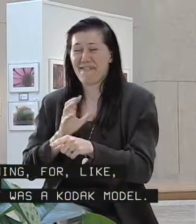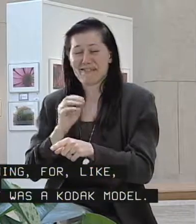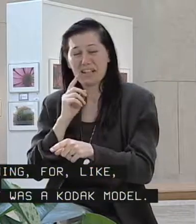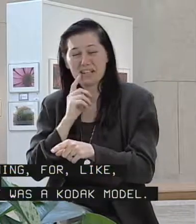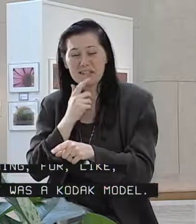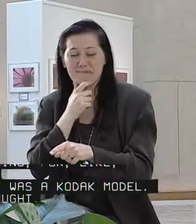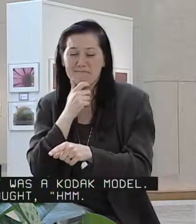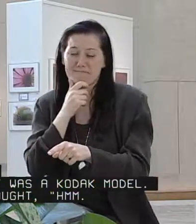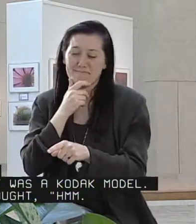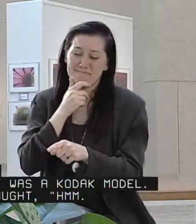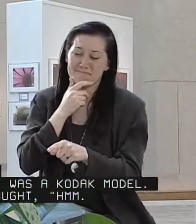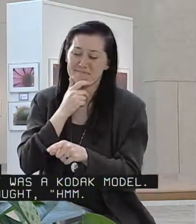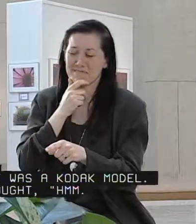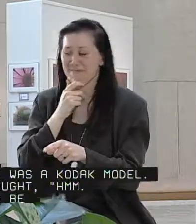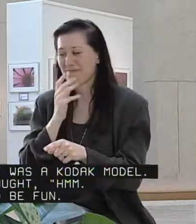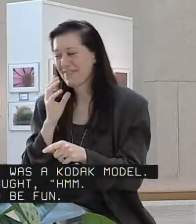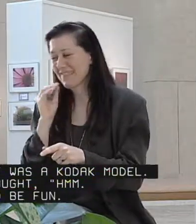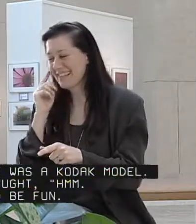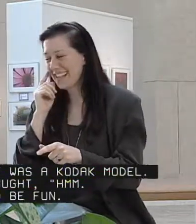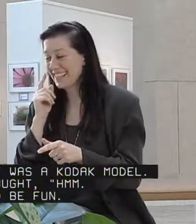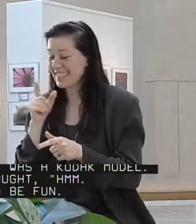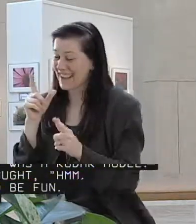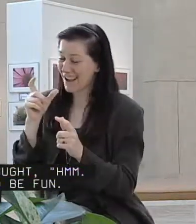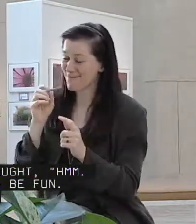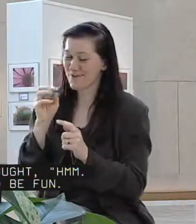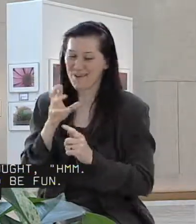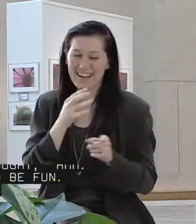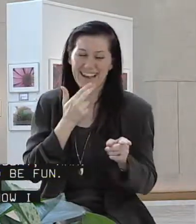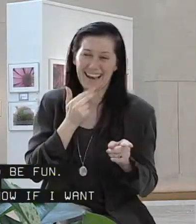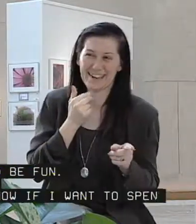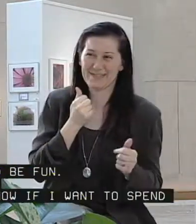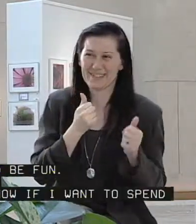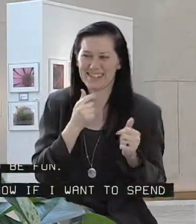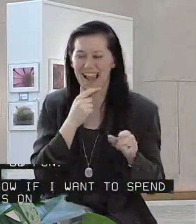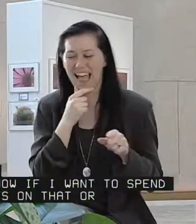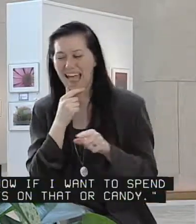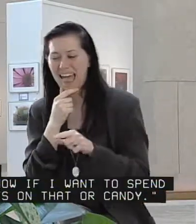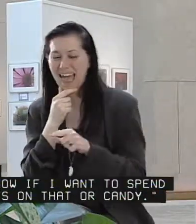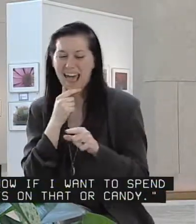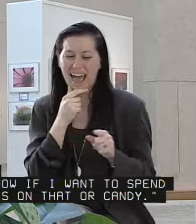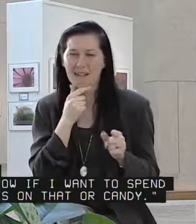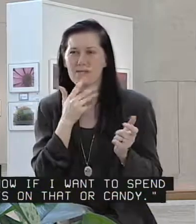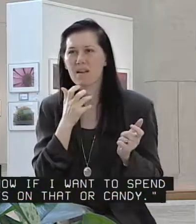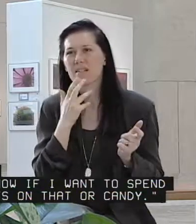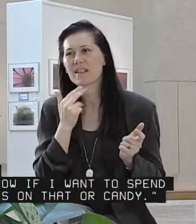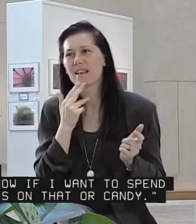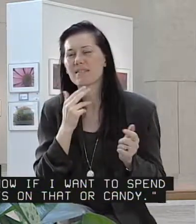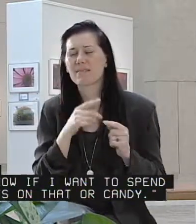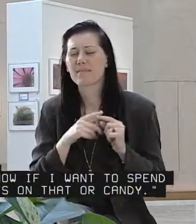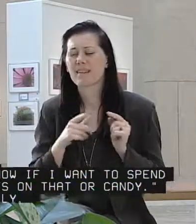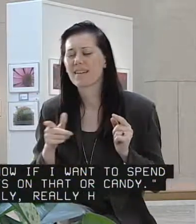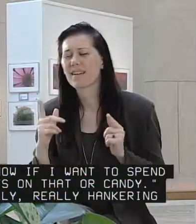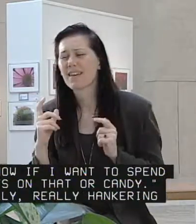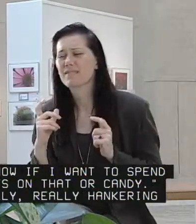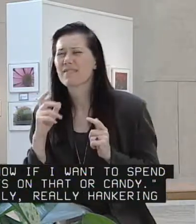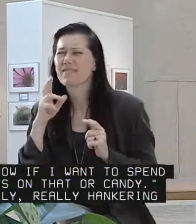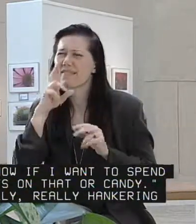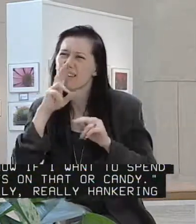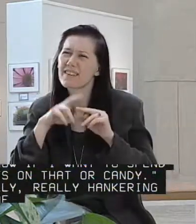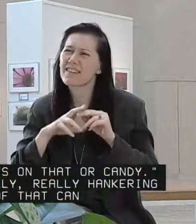And I thought, hmm, that'd be fun. 50 cents. I don't know if I want to spend my 50 cents on that or candy. I was really, really hankering for some of that